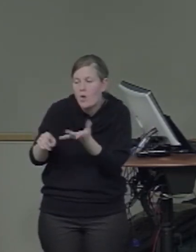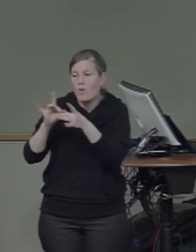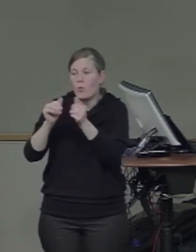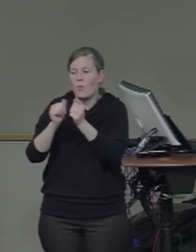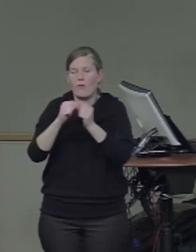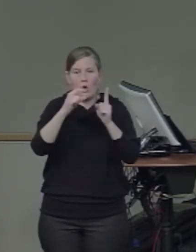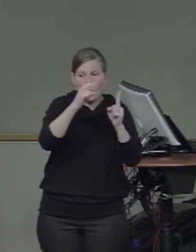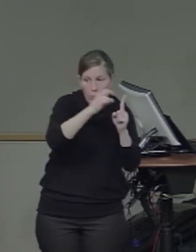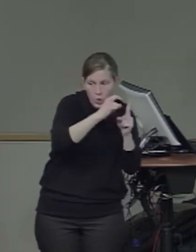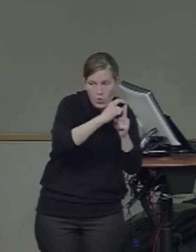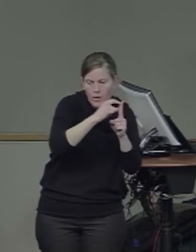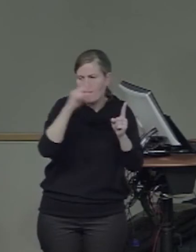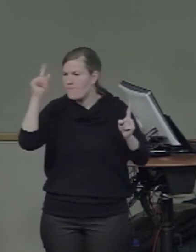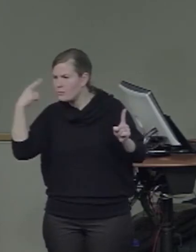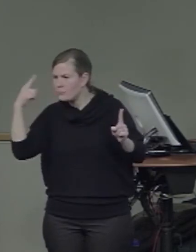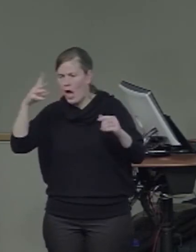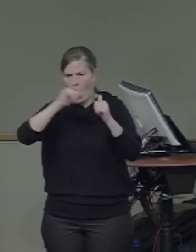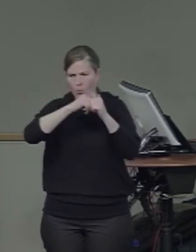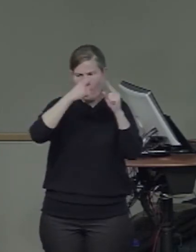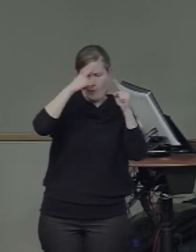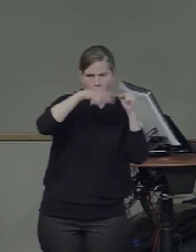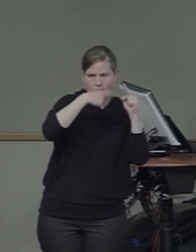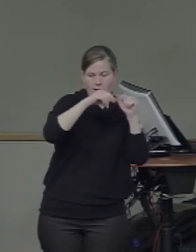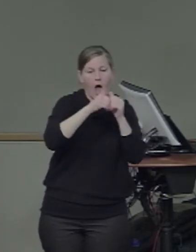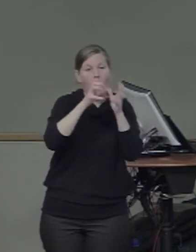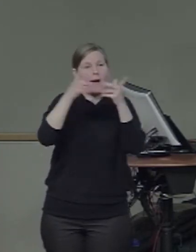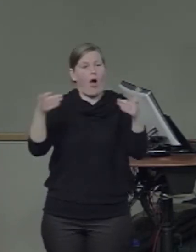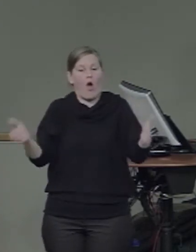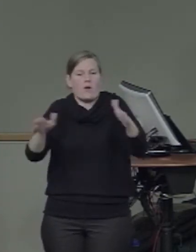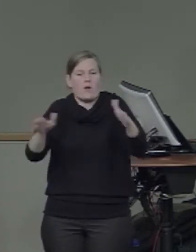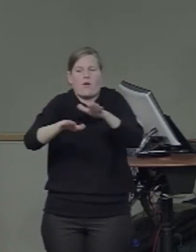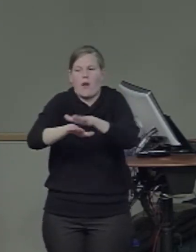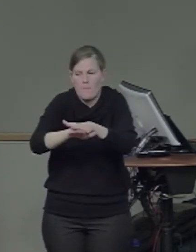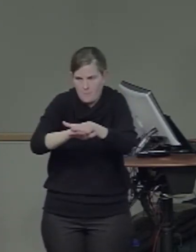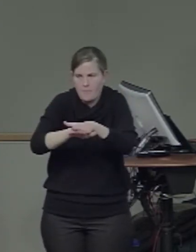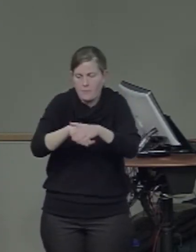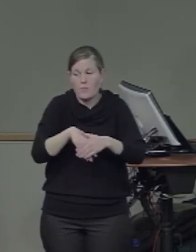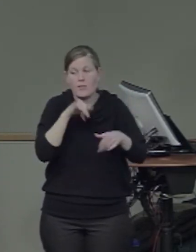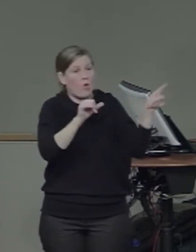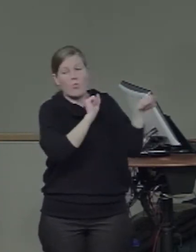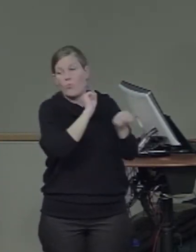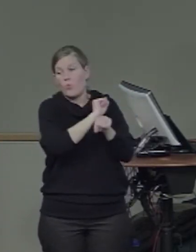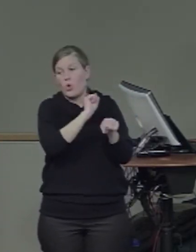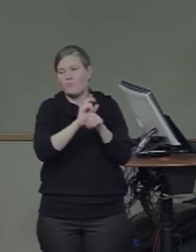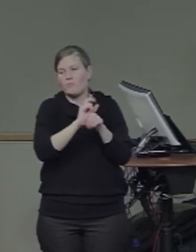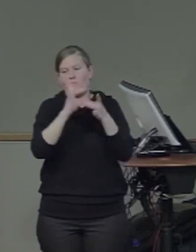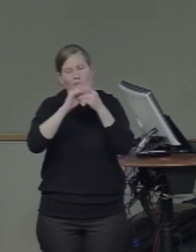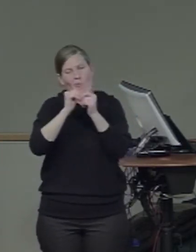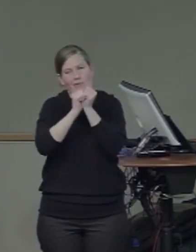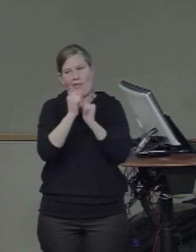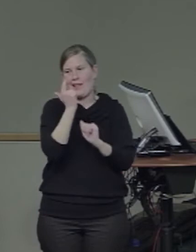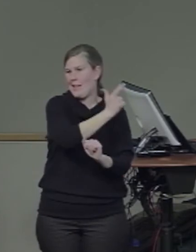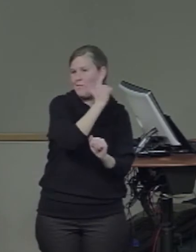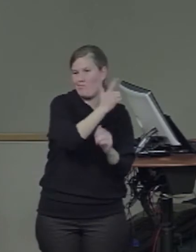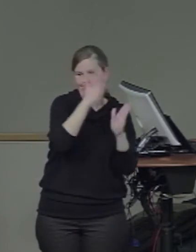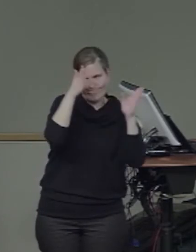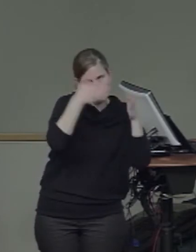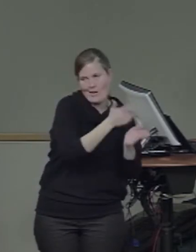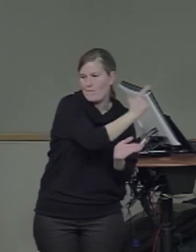two hemispheres. This is actually work looking only in the left hemisphere using multi